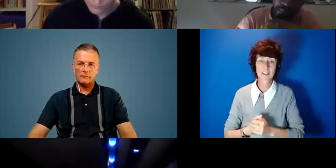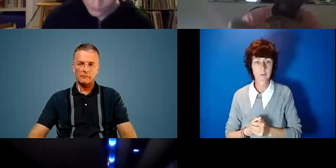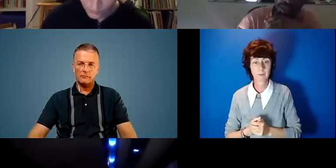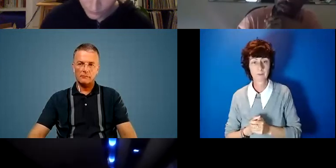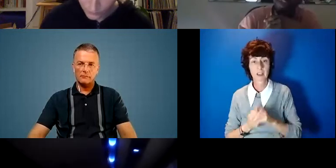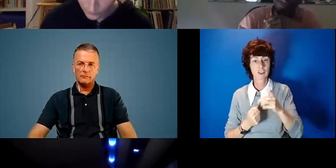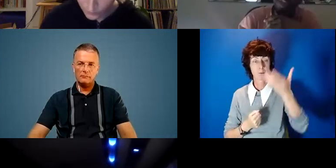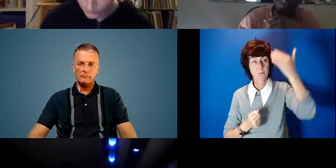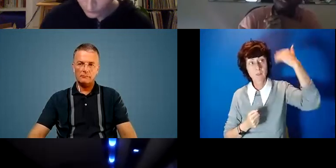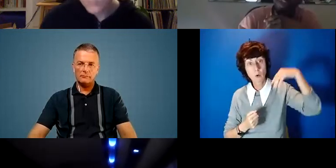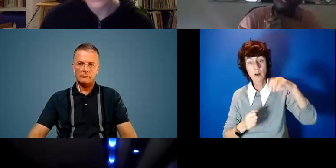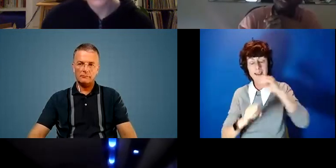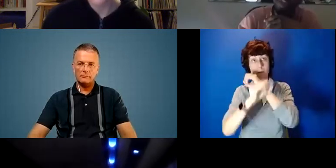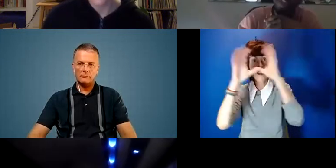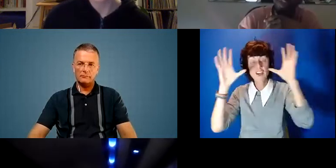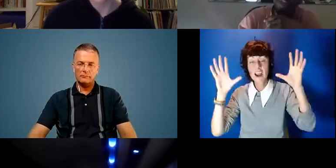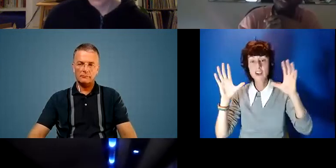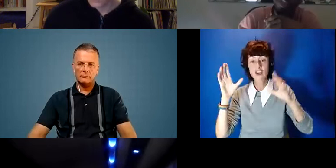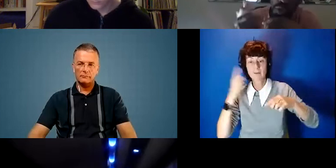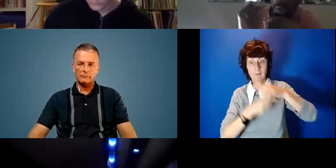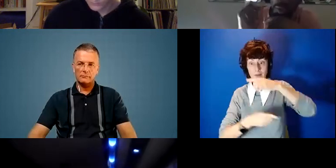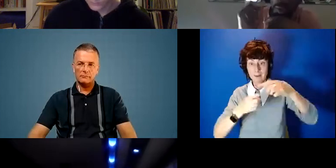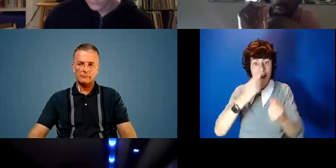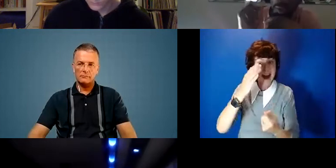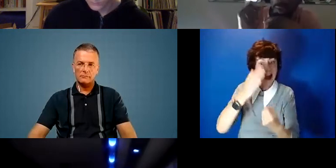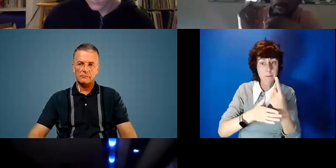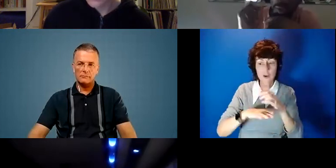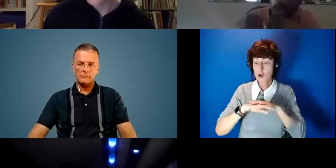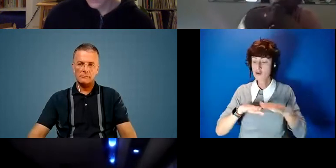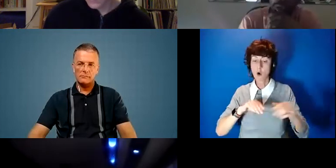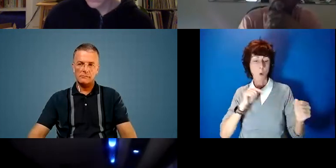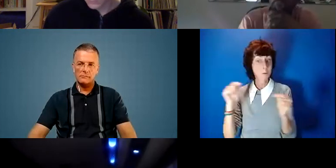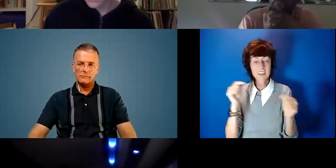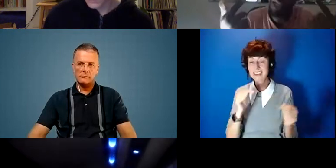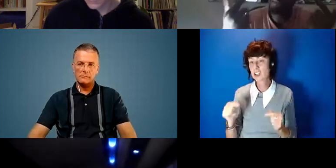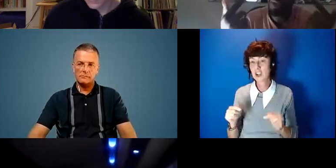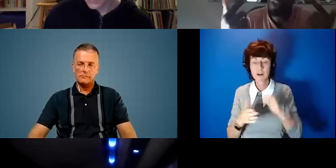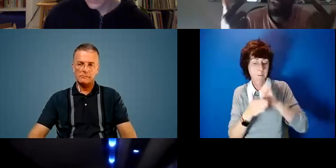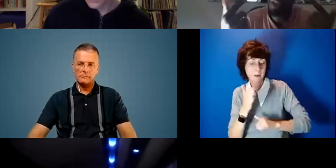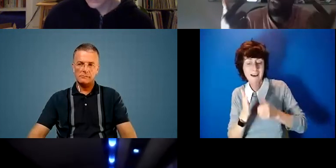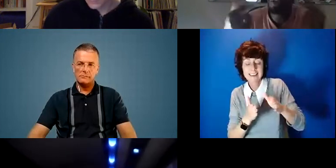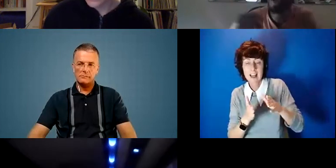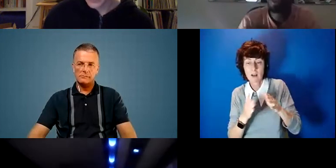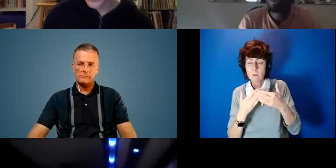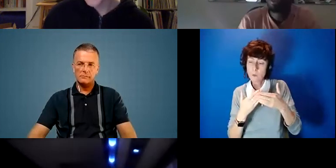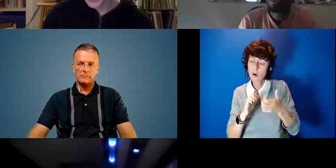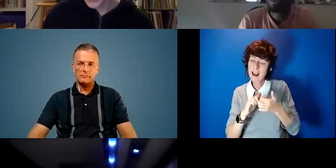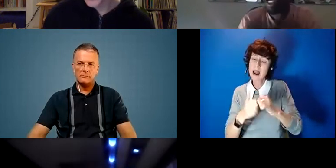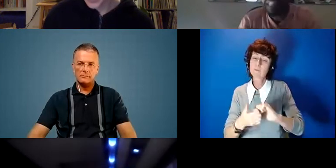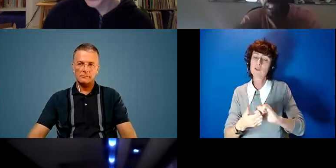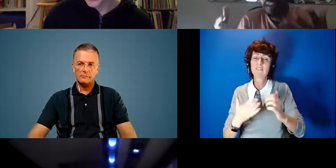there that was circulating in this region that had very little to do with competition, it had more to do with collaboration, you know.